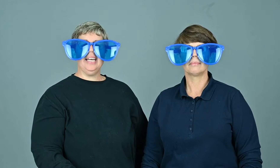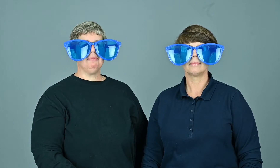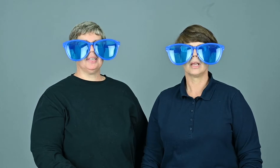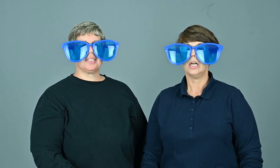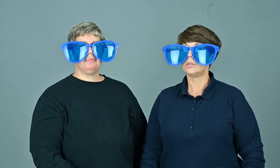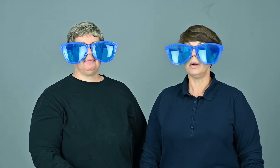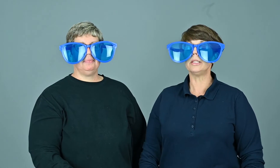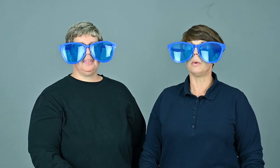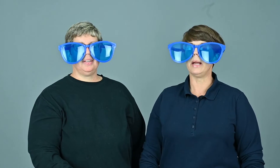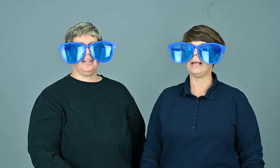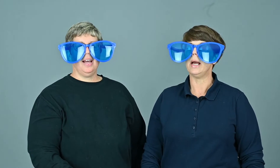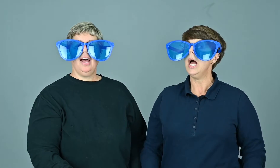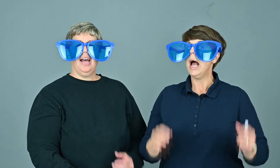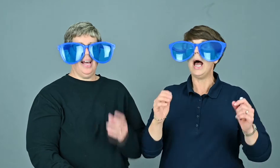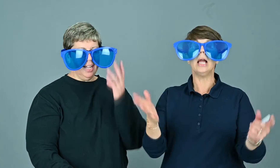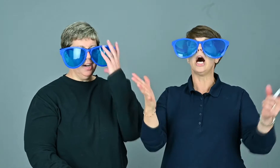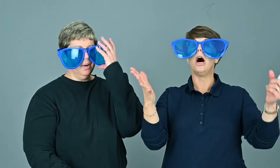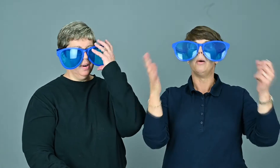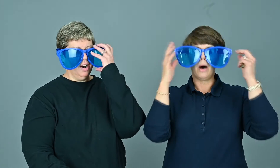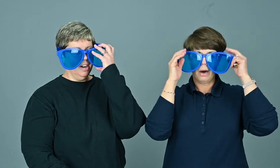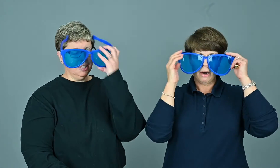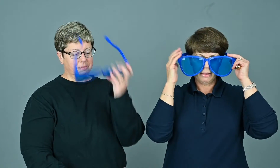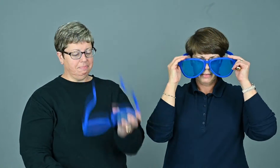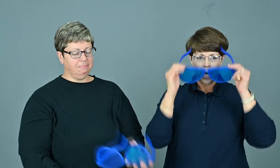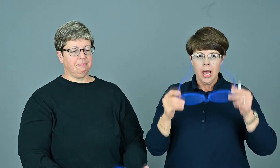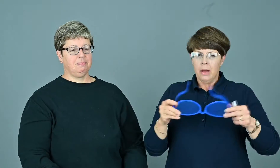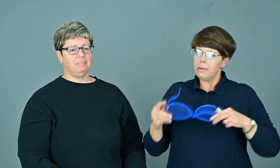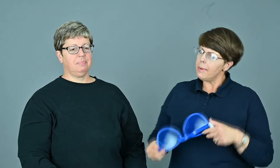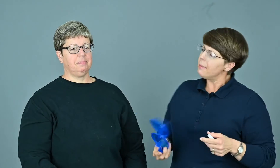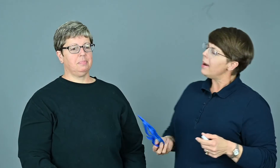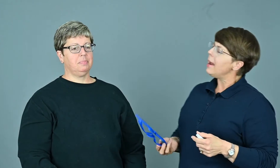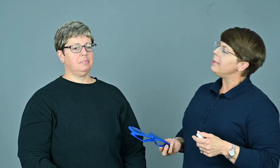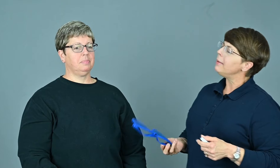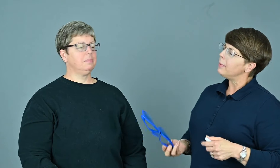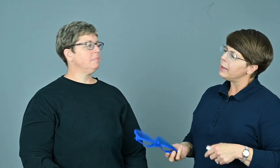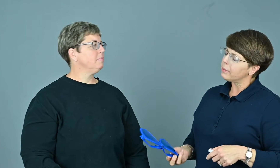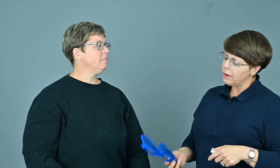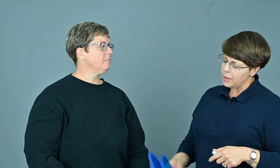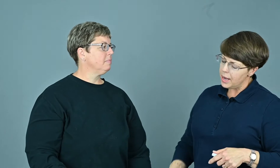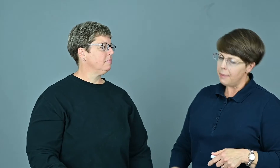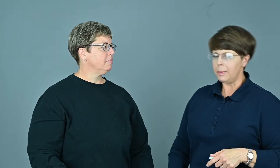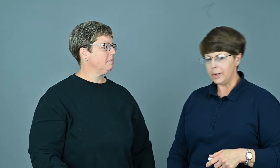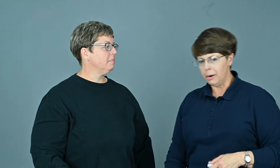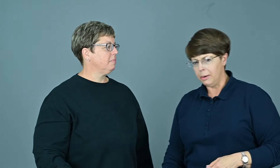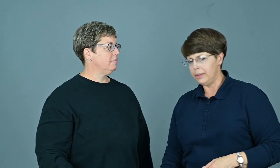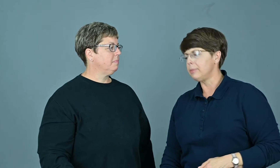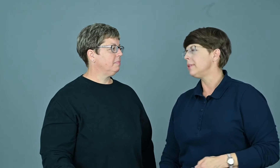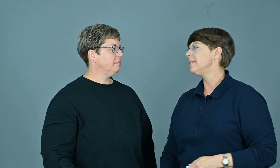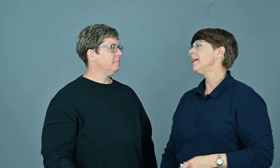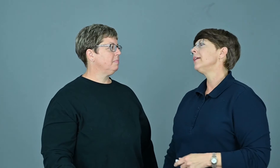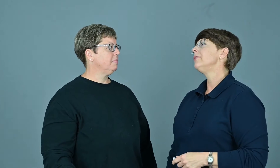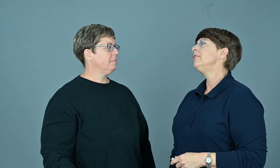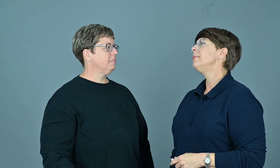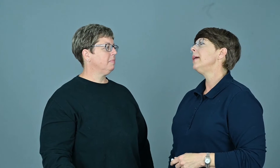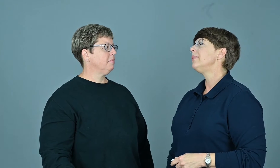Litmus 2020. Hello all. Remember Amy when we were growing up and we always would sing those duets.